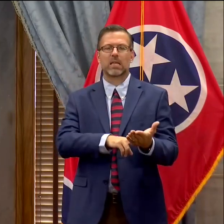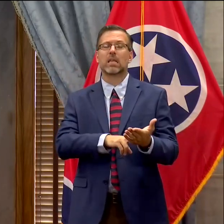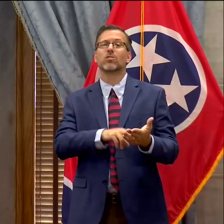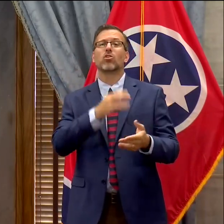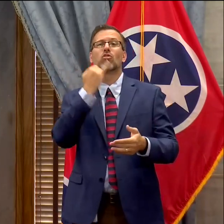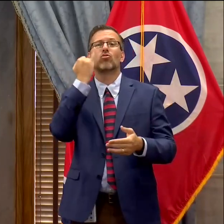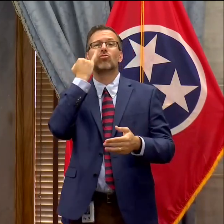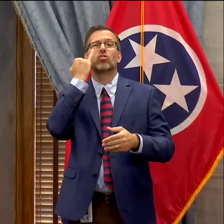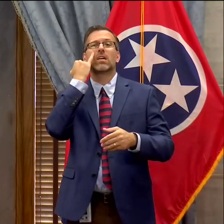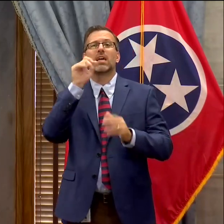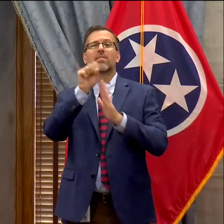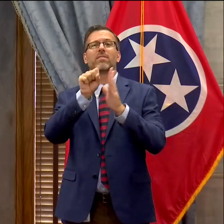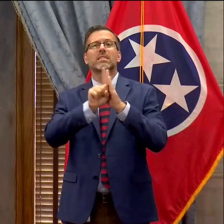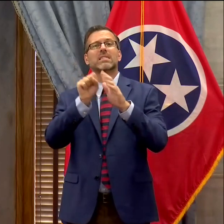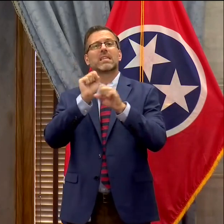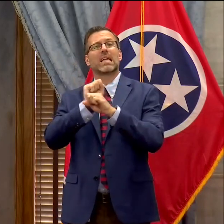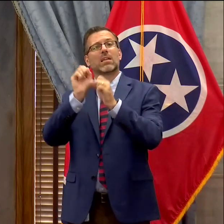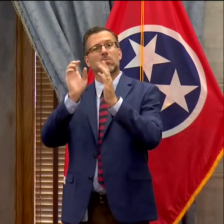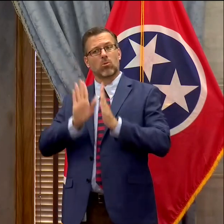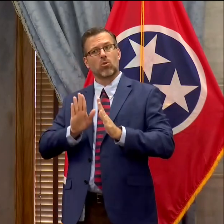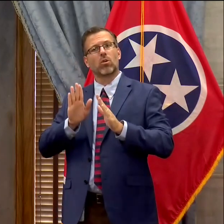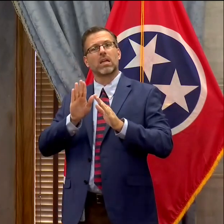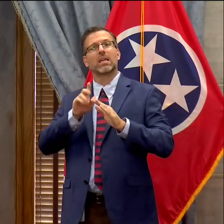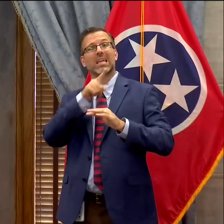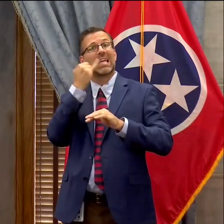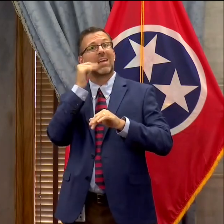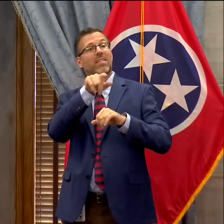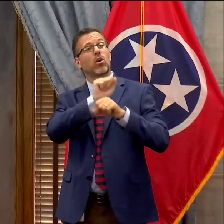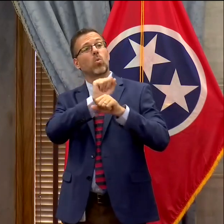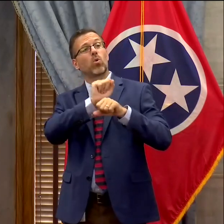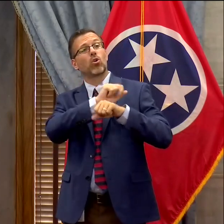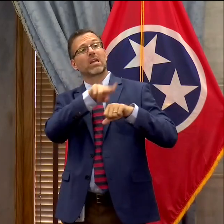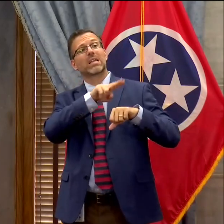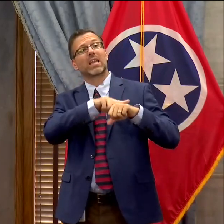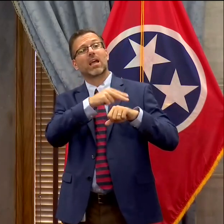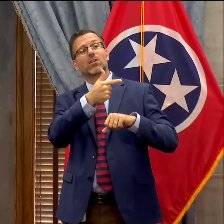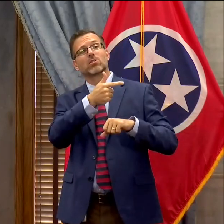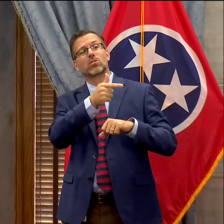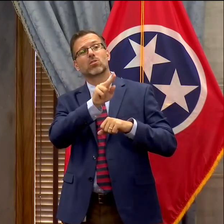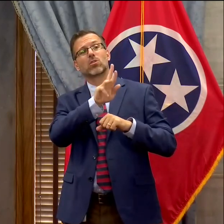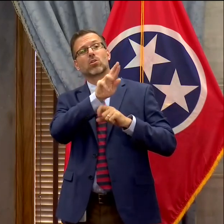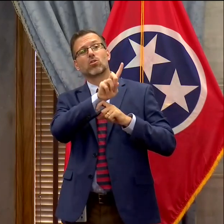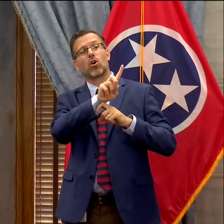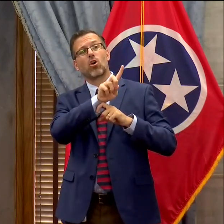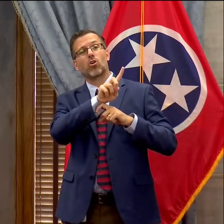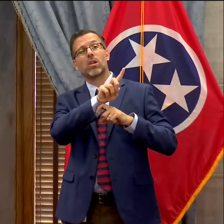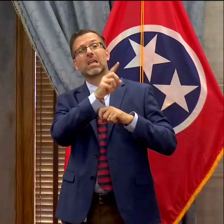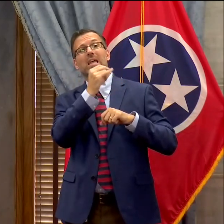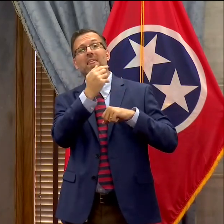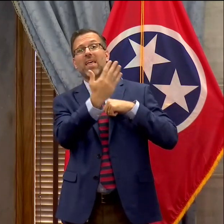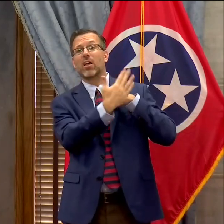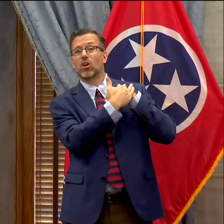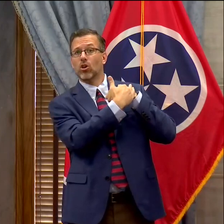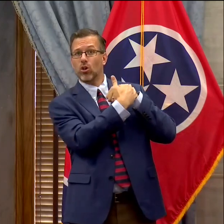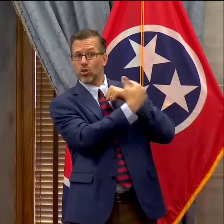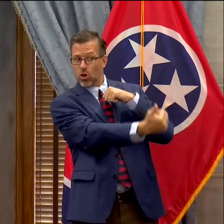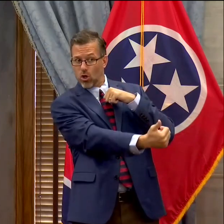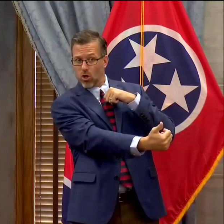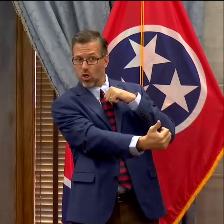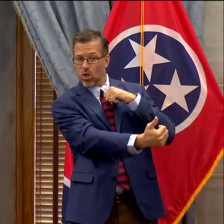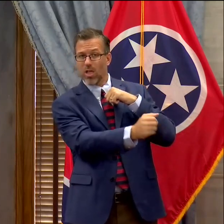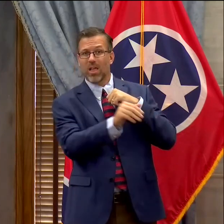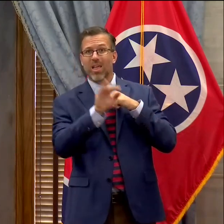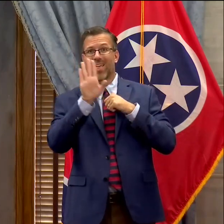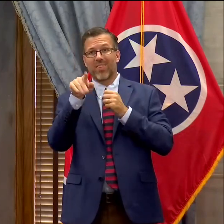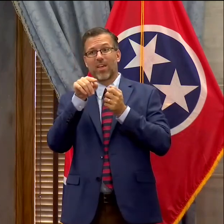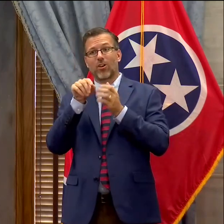differential between state employees when they're at their normal jobs and when they're serving their country or in this case the state. So I